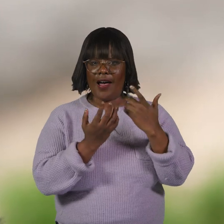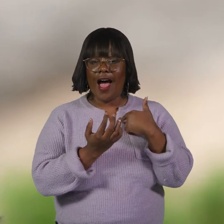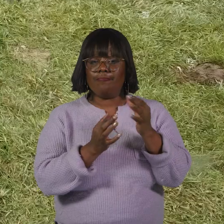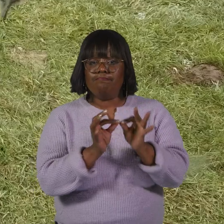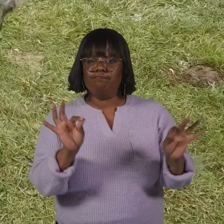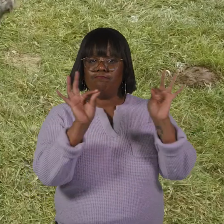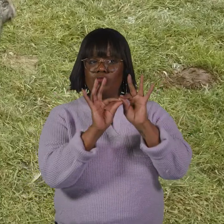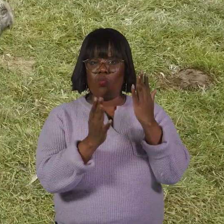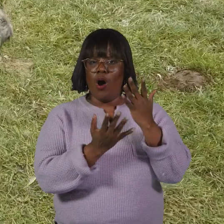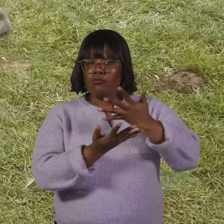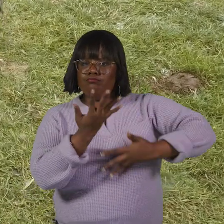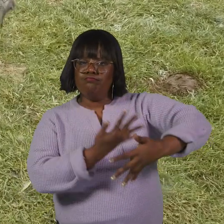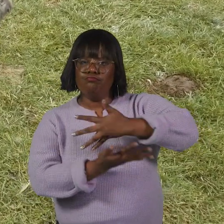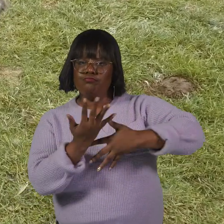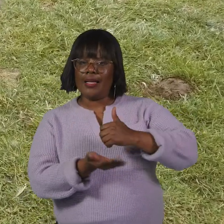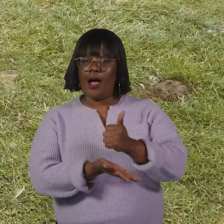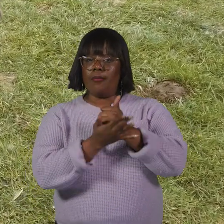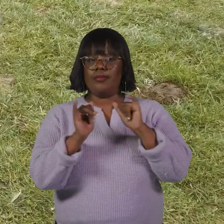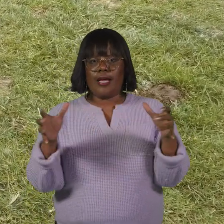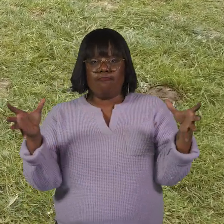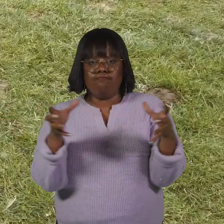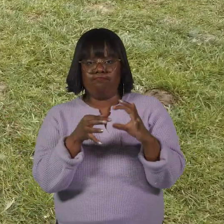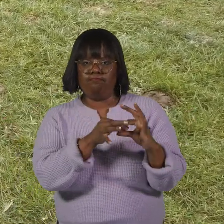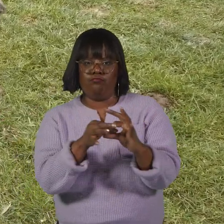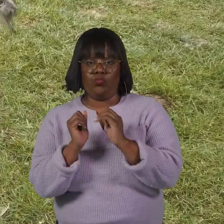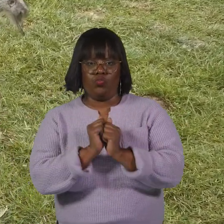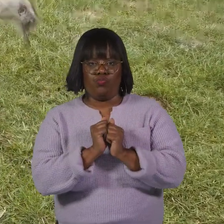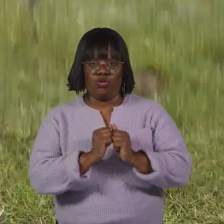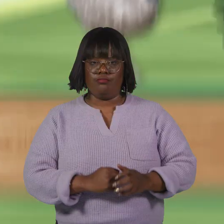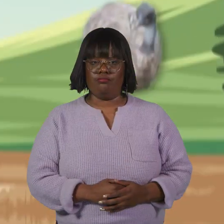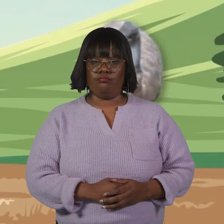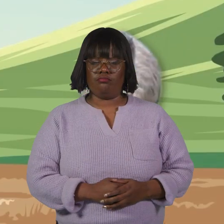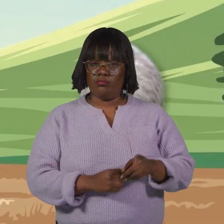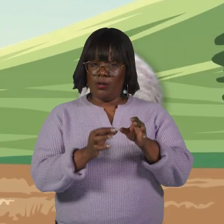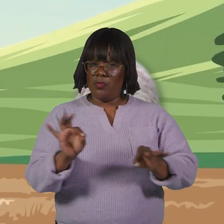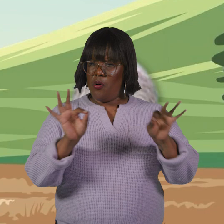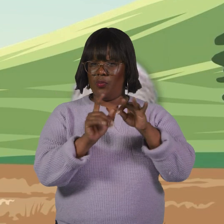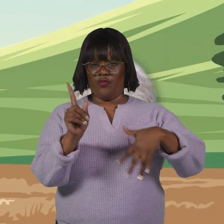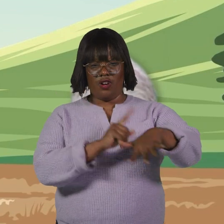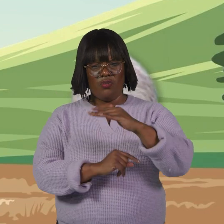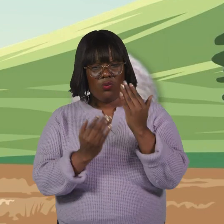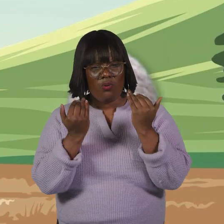are essential for socializing and keeping their group together. Why are they important to the environment?